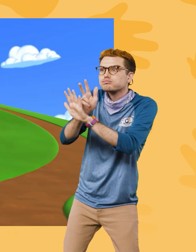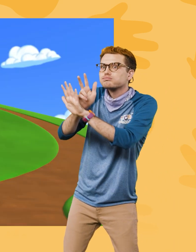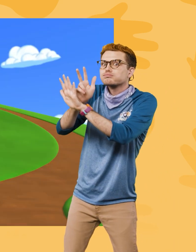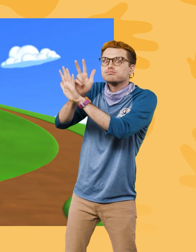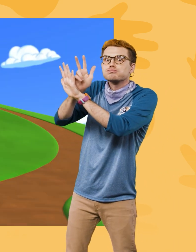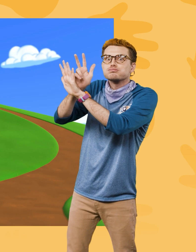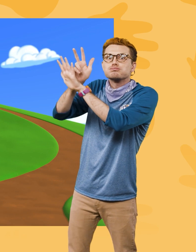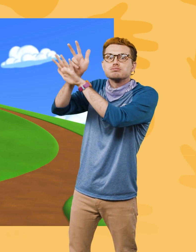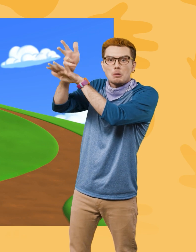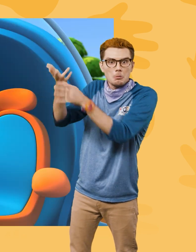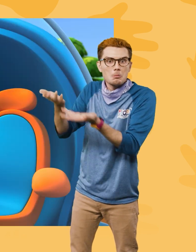that hill!